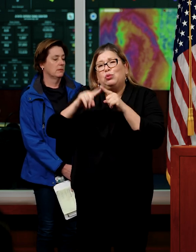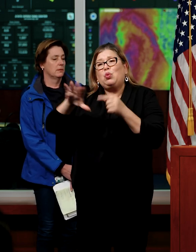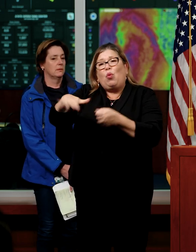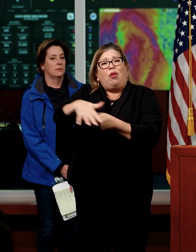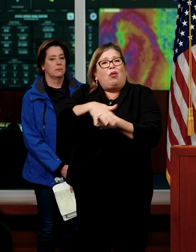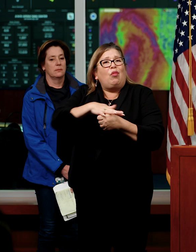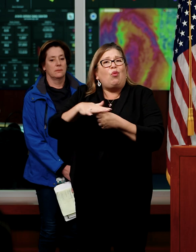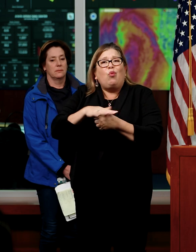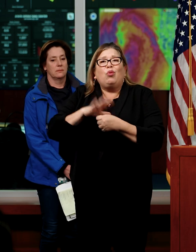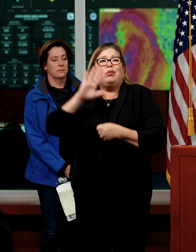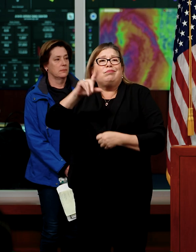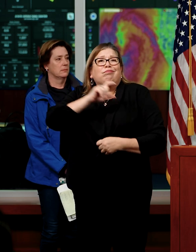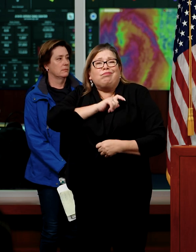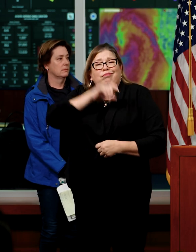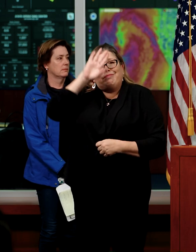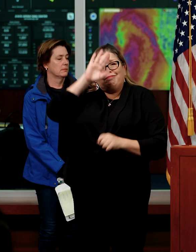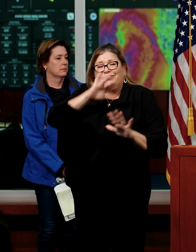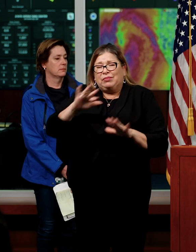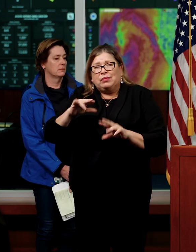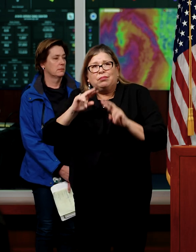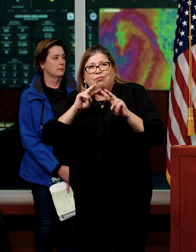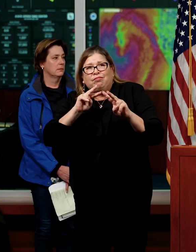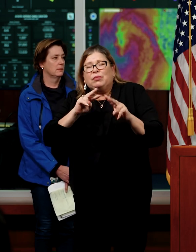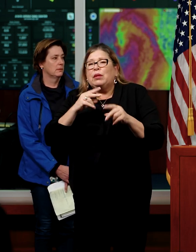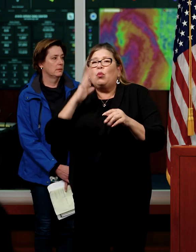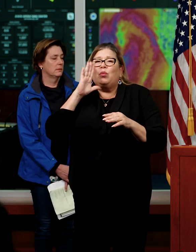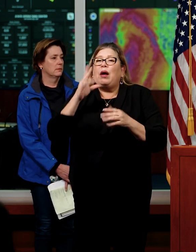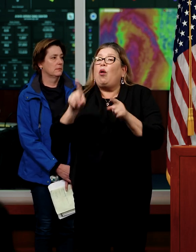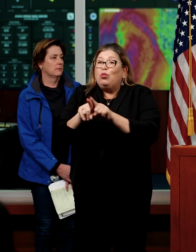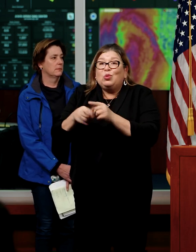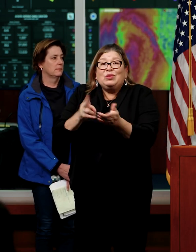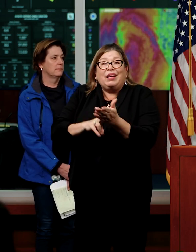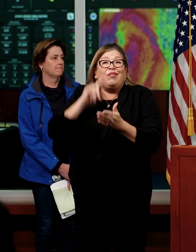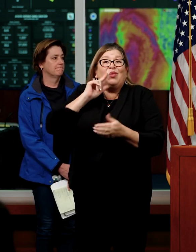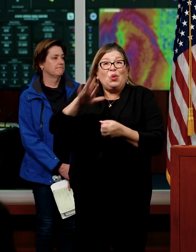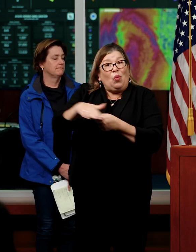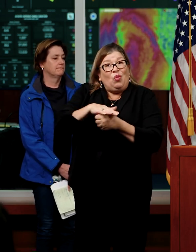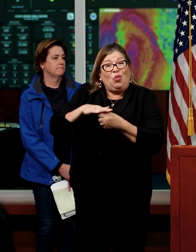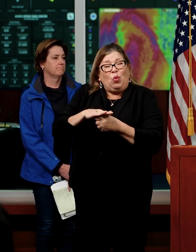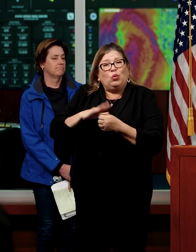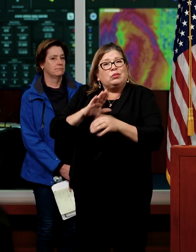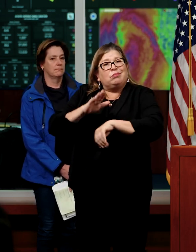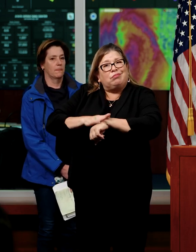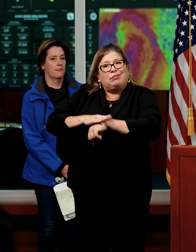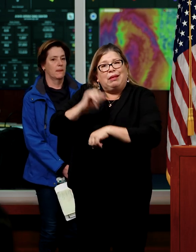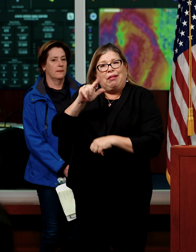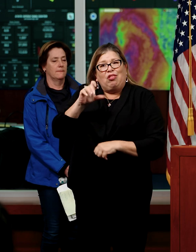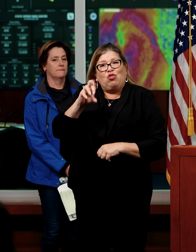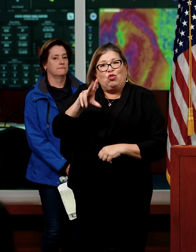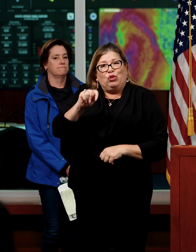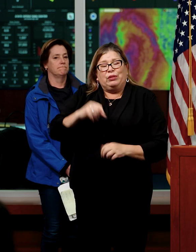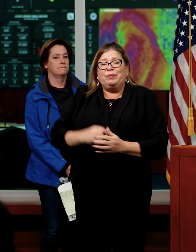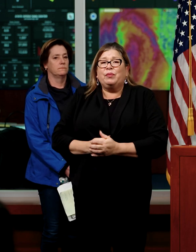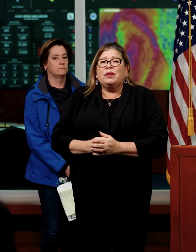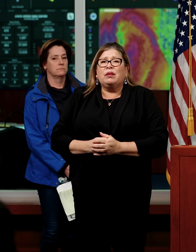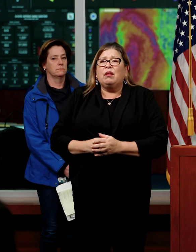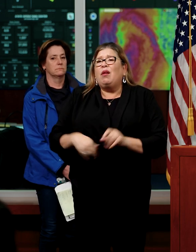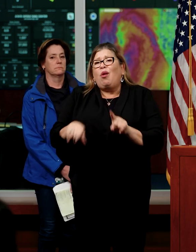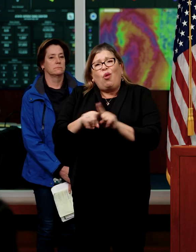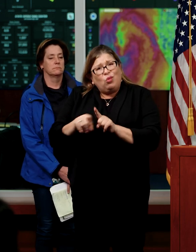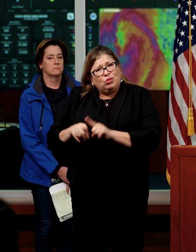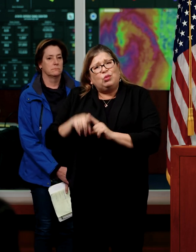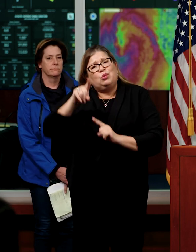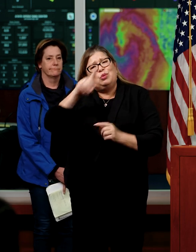signing up for alerts. And then thirdly, check up on your neighbors, particularly your vulnerable neighbors, your elderly